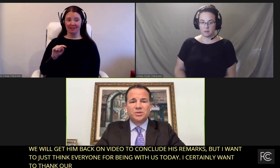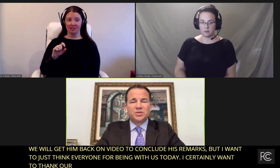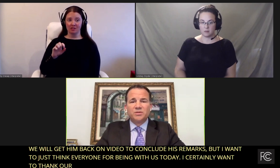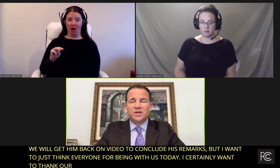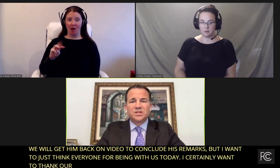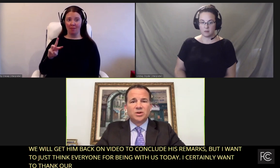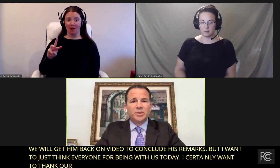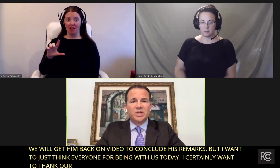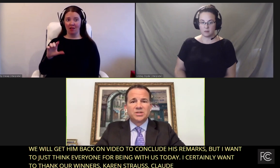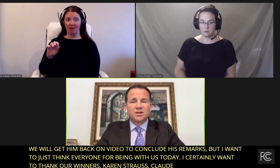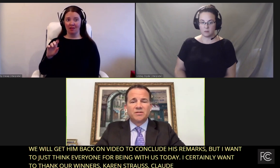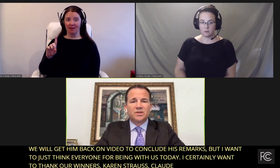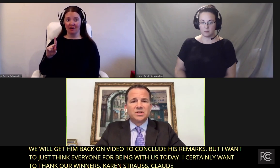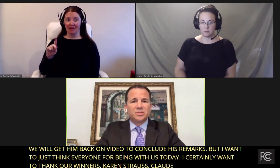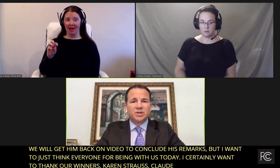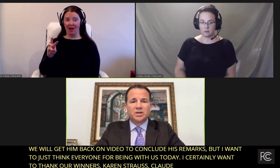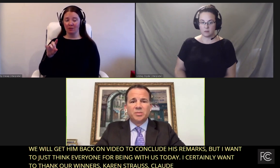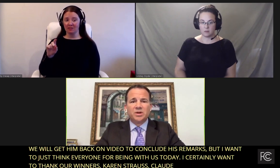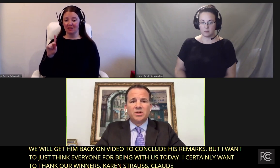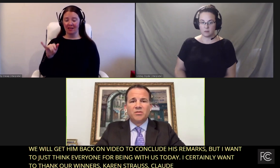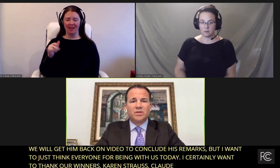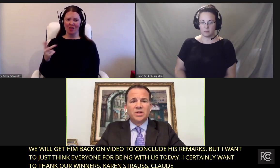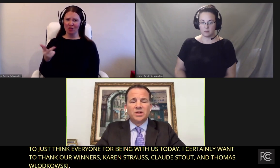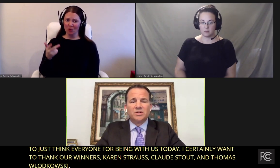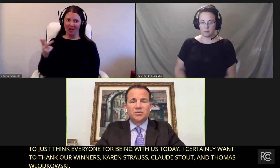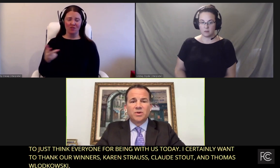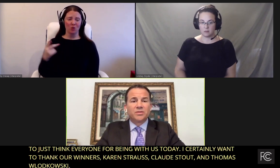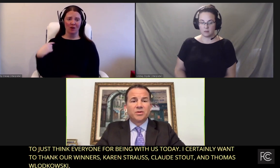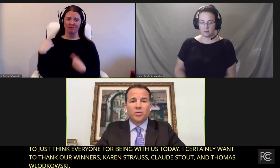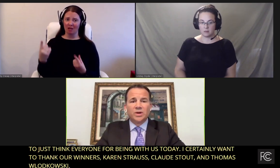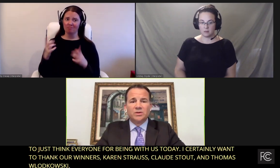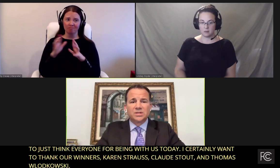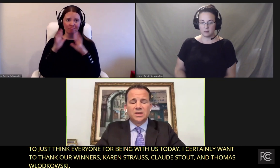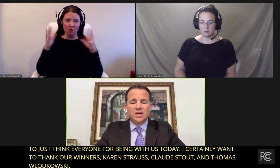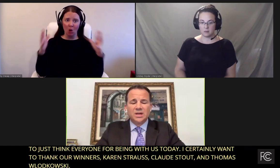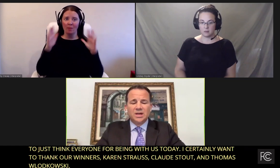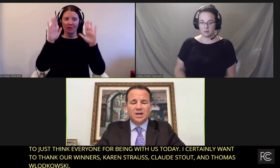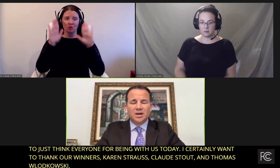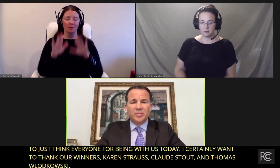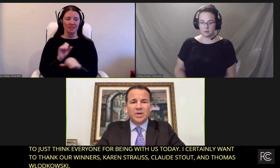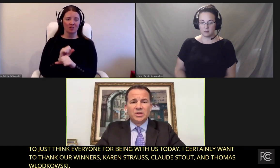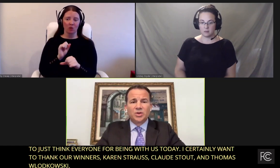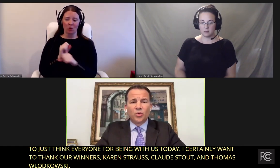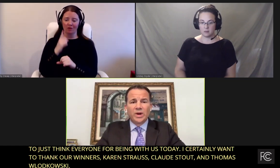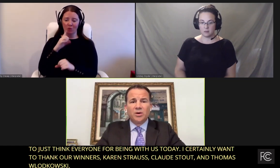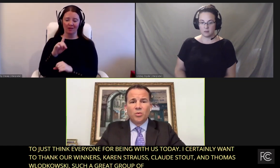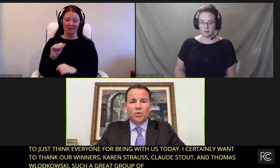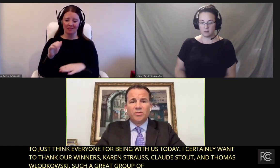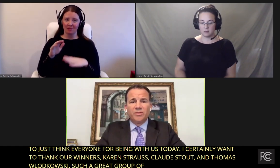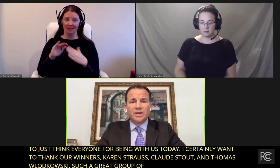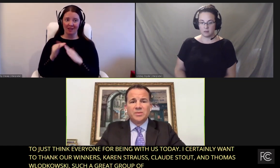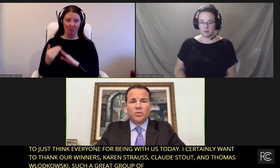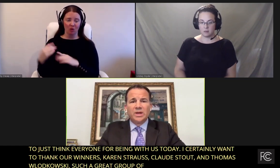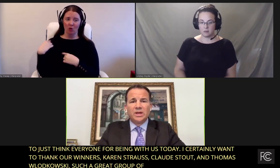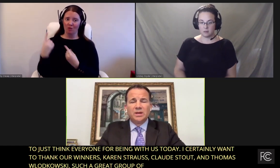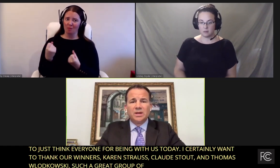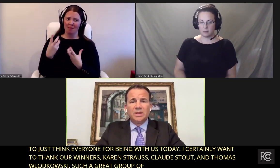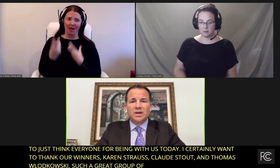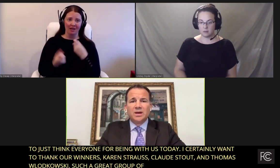group of three individuals who have done so much for the disability community over the years, throughout their careers. Great award